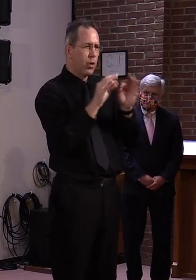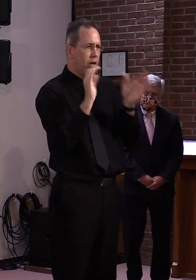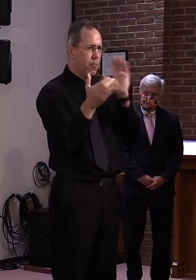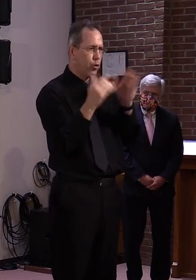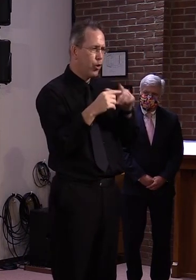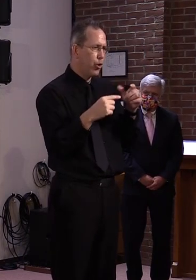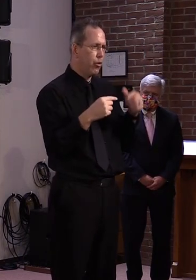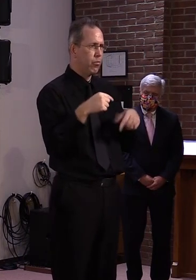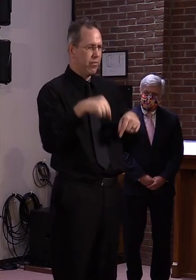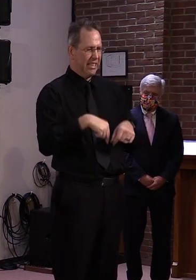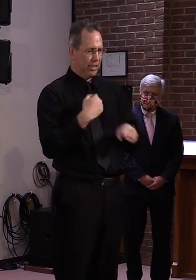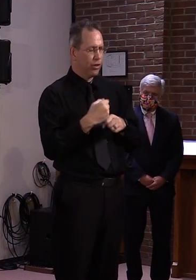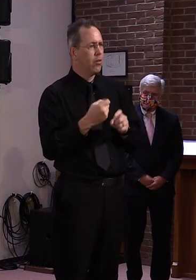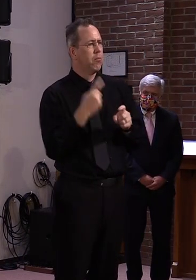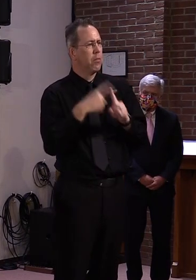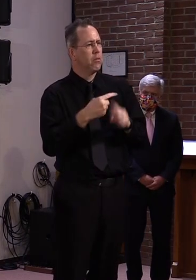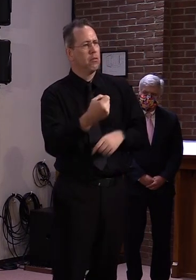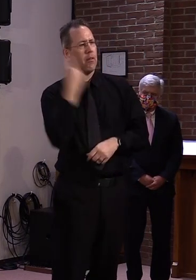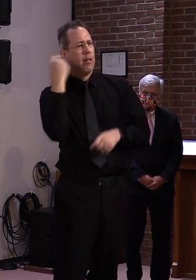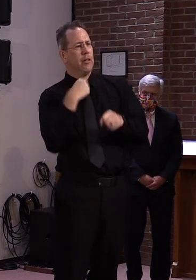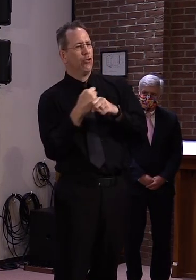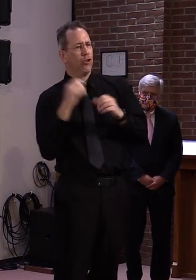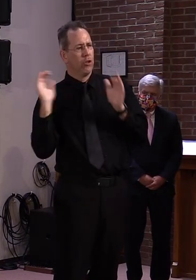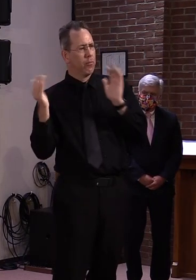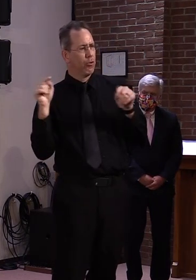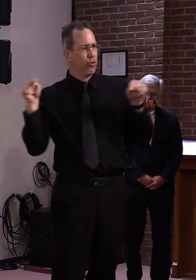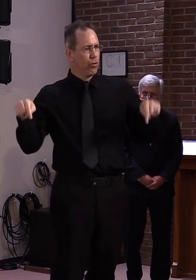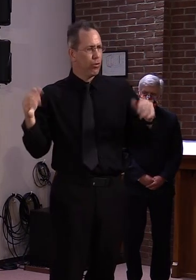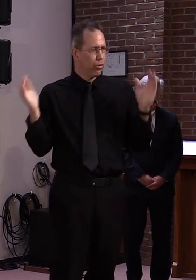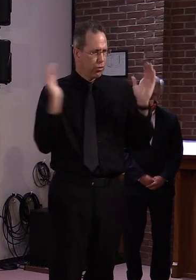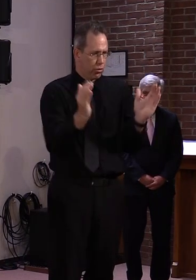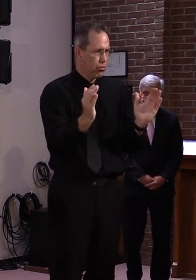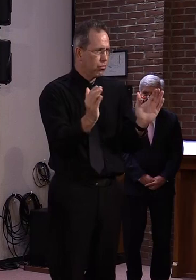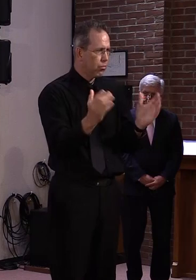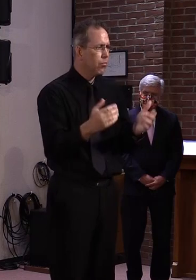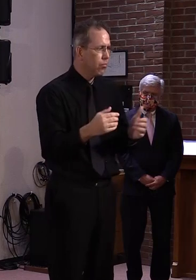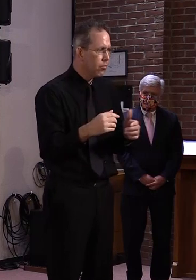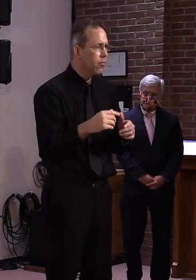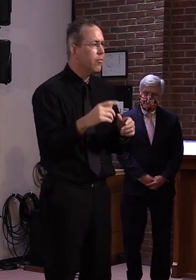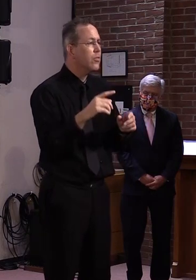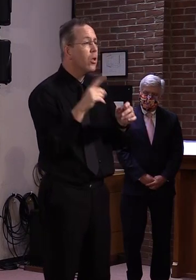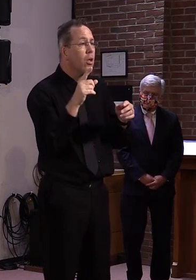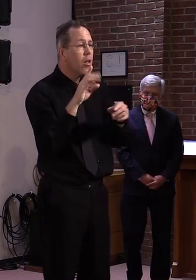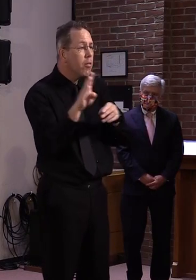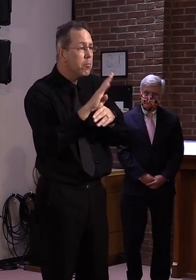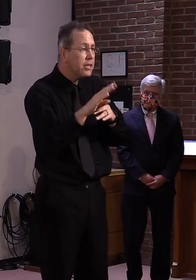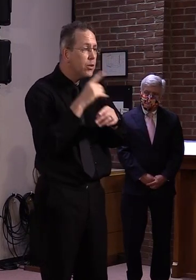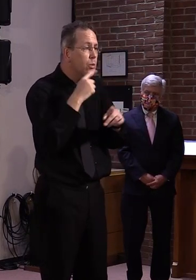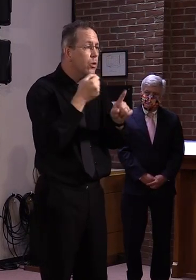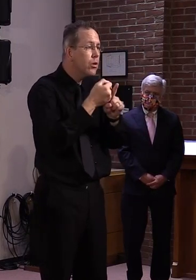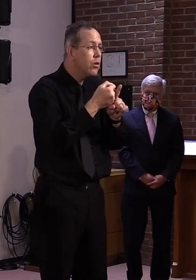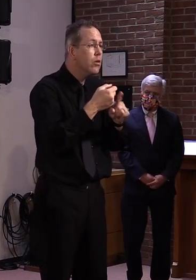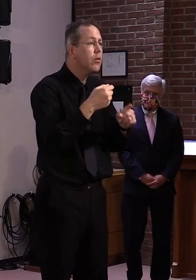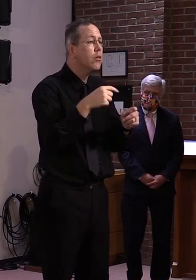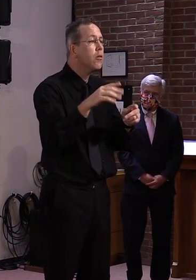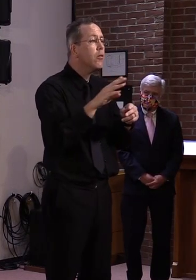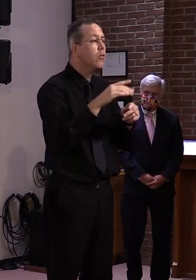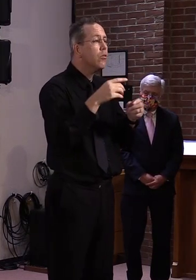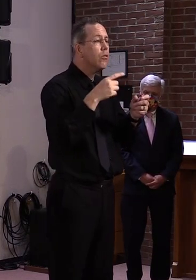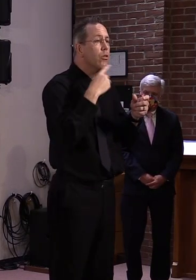You, uh, have to be a business that does not have more than $20 million worth of revenue in any one given year.